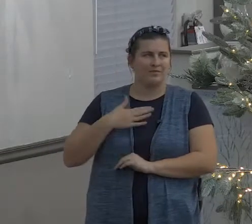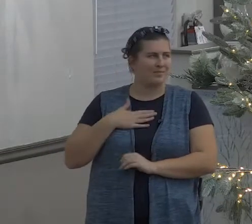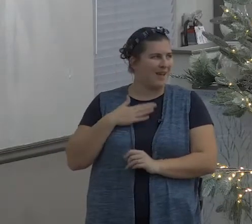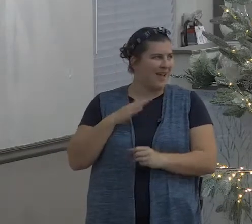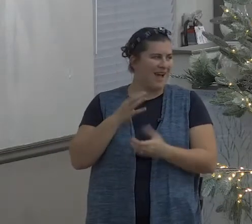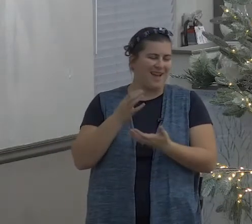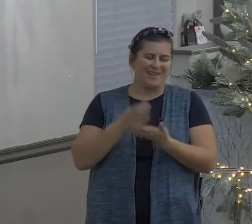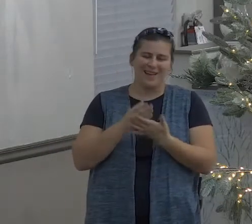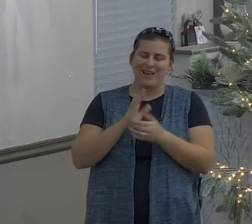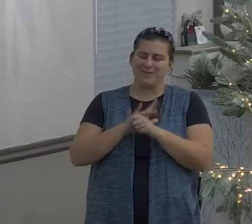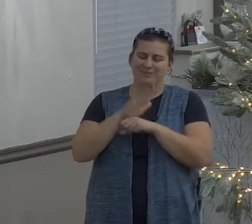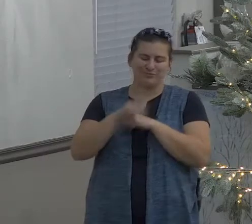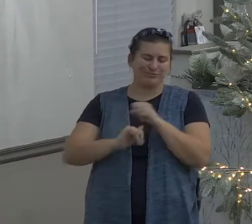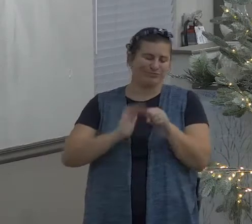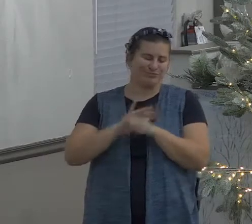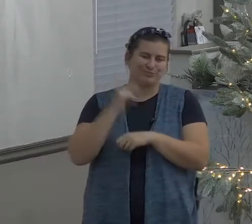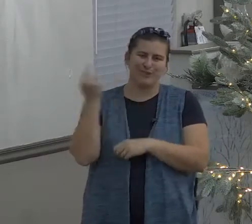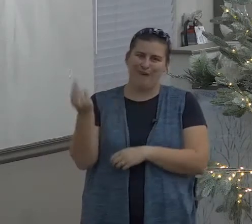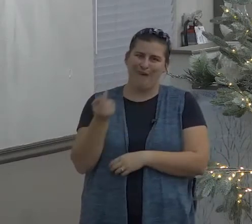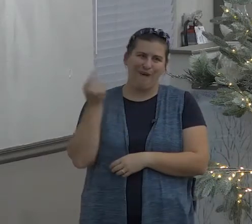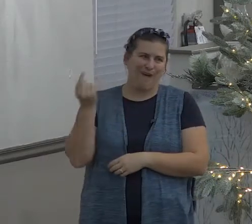my cup runneth over